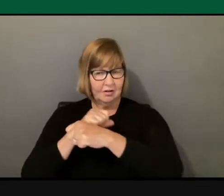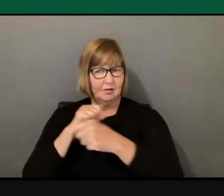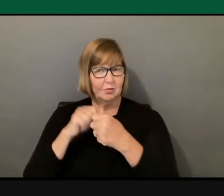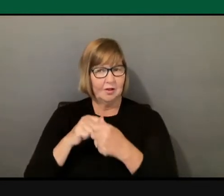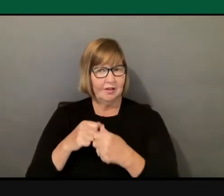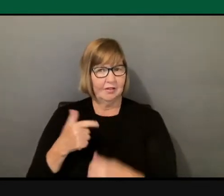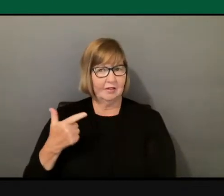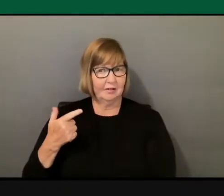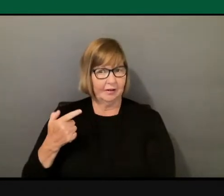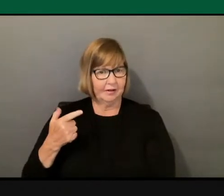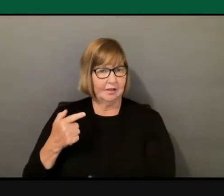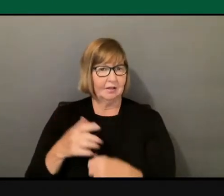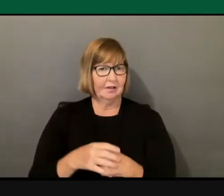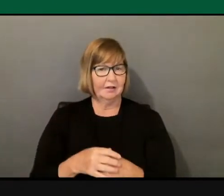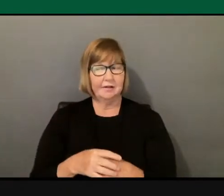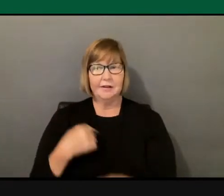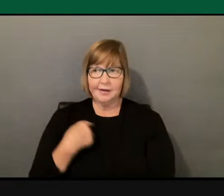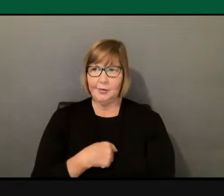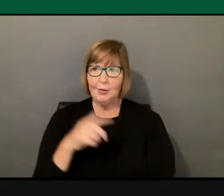We do.